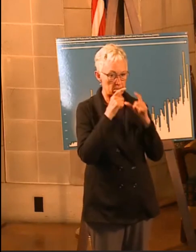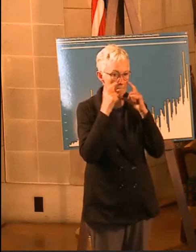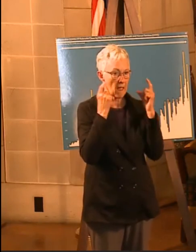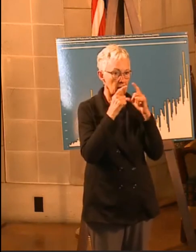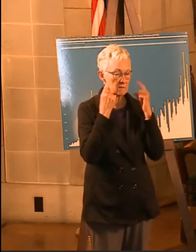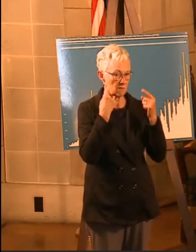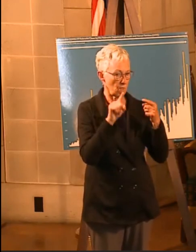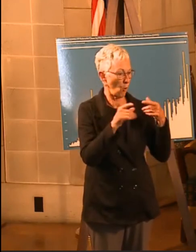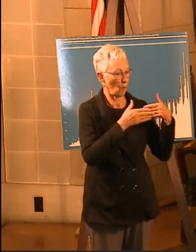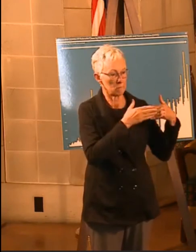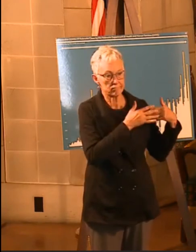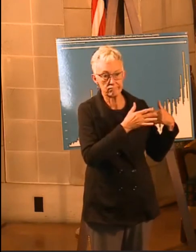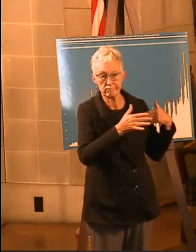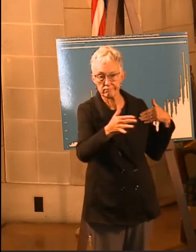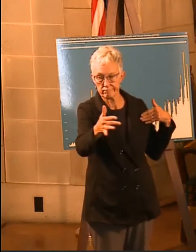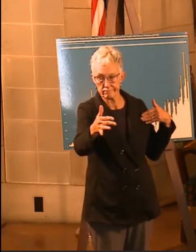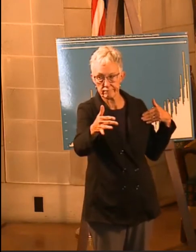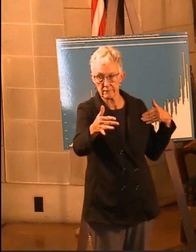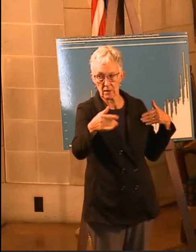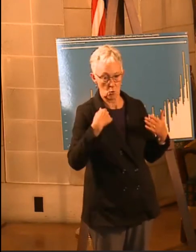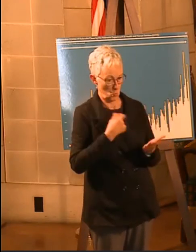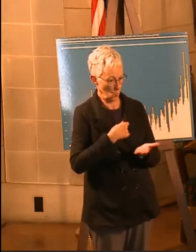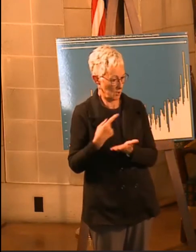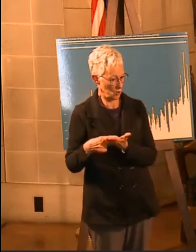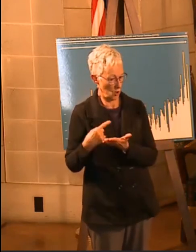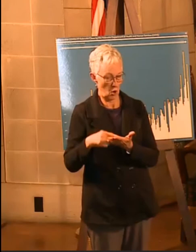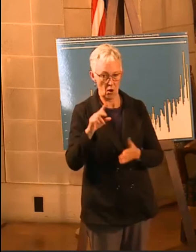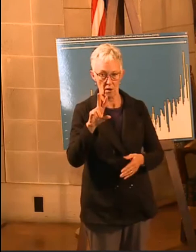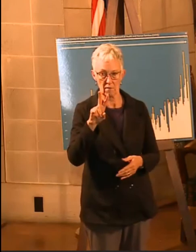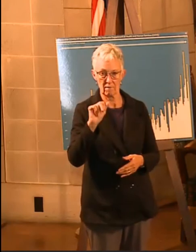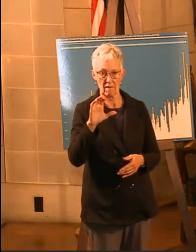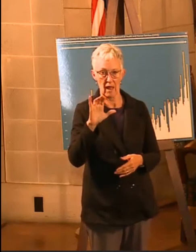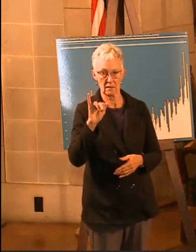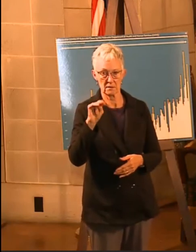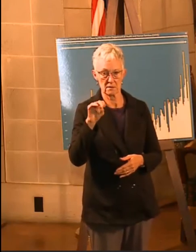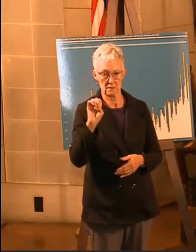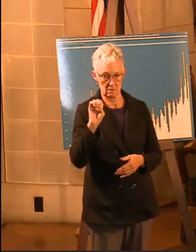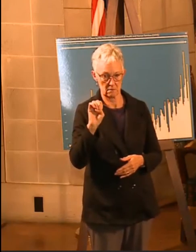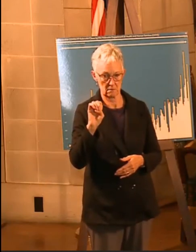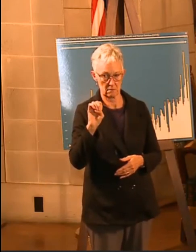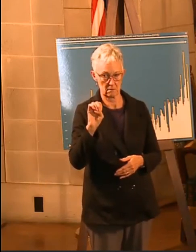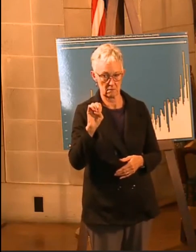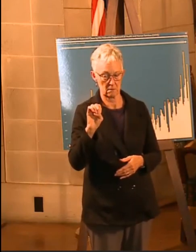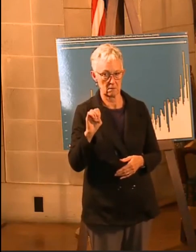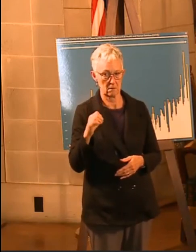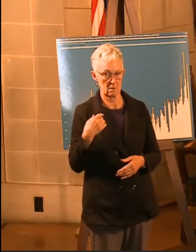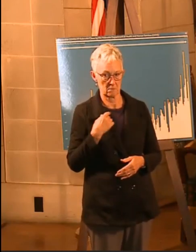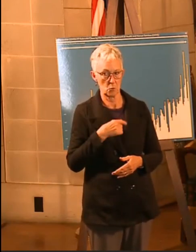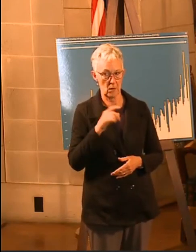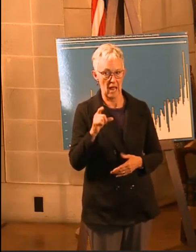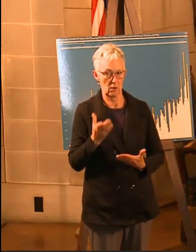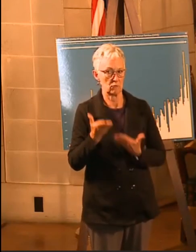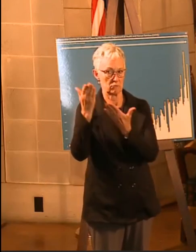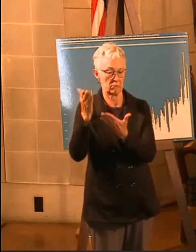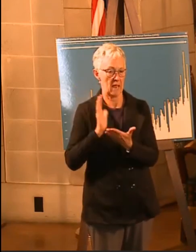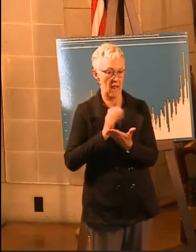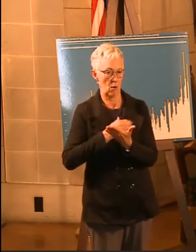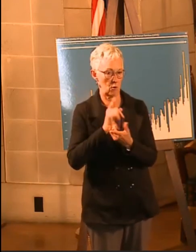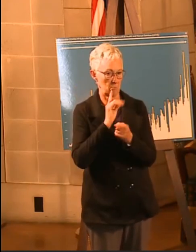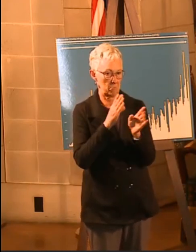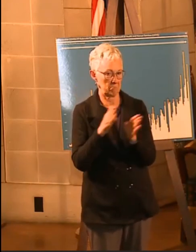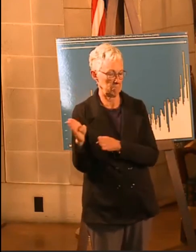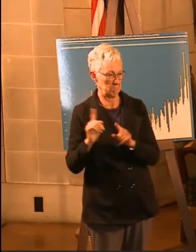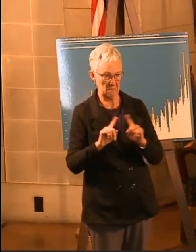vaccines. We had to turn on our vaccine plan yesterday. But we're not expecting to have a